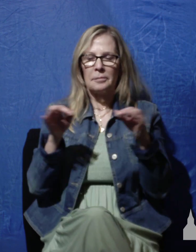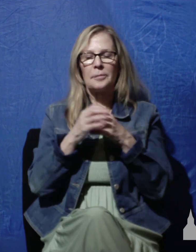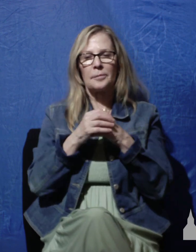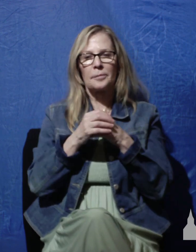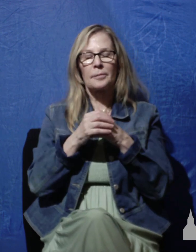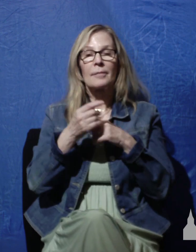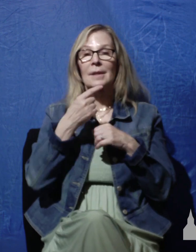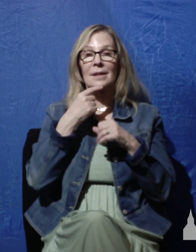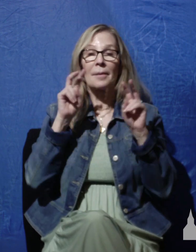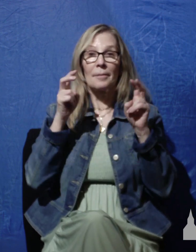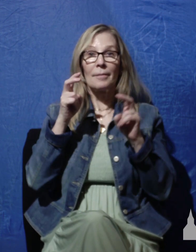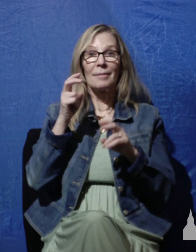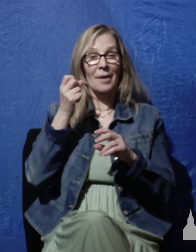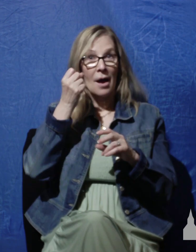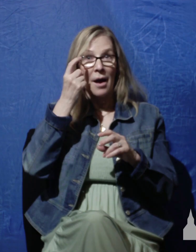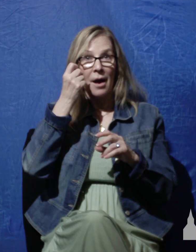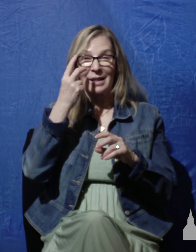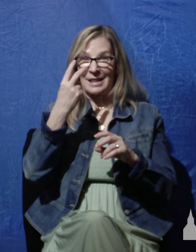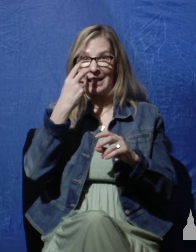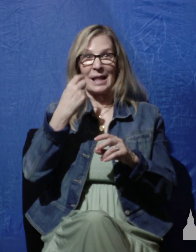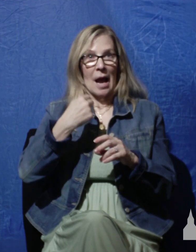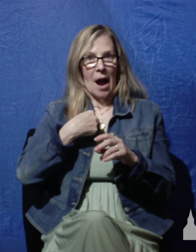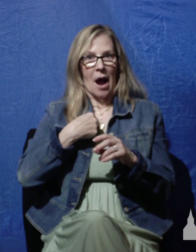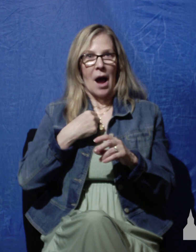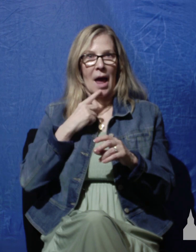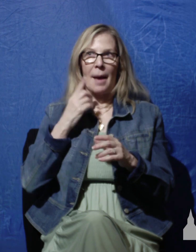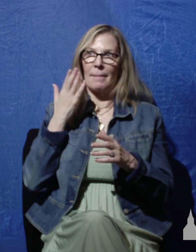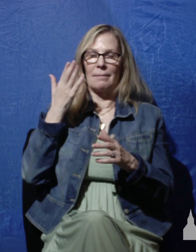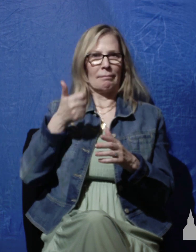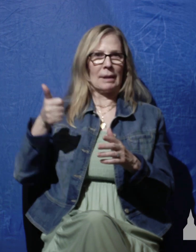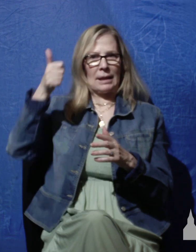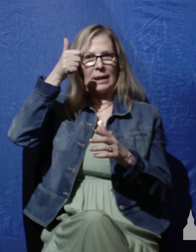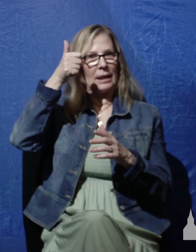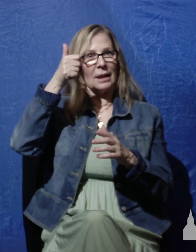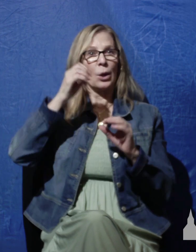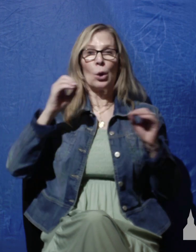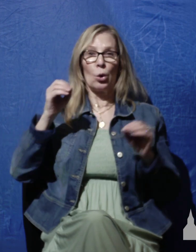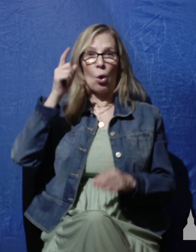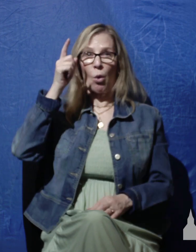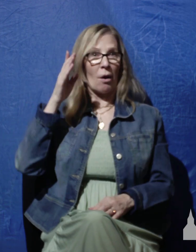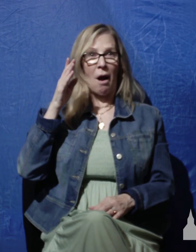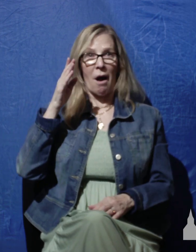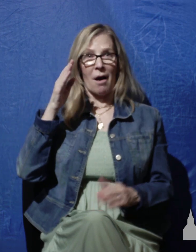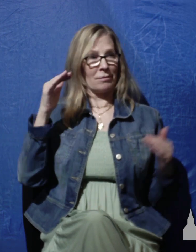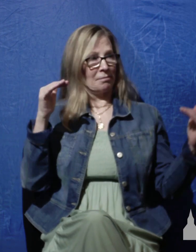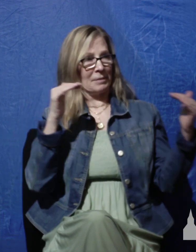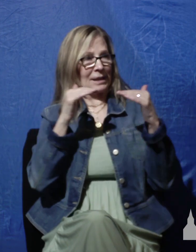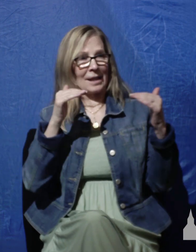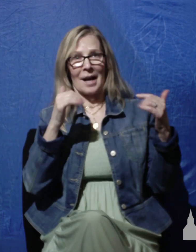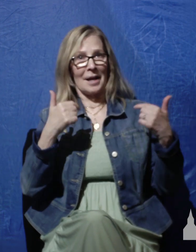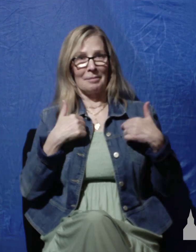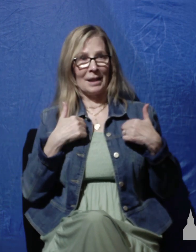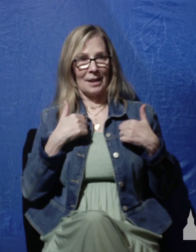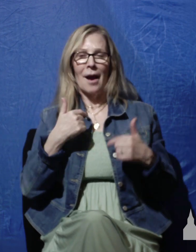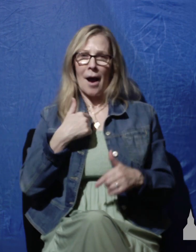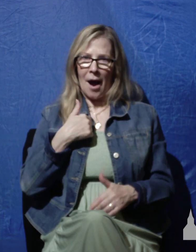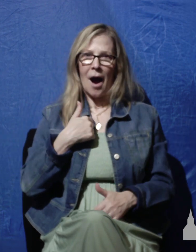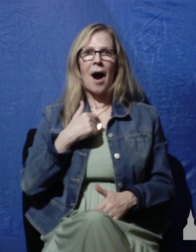He said, See now that I, I am he, and there is no God beside me. It is I who put to